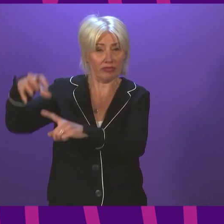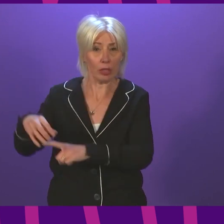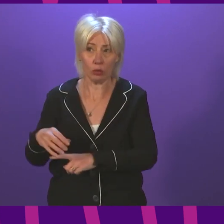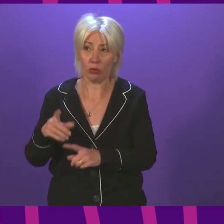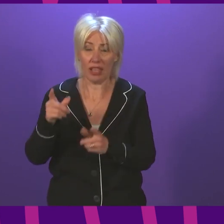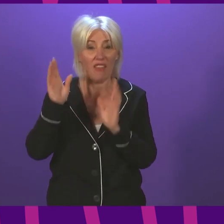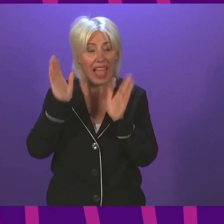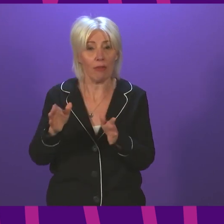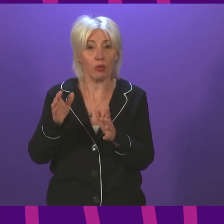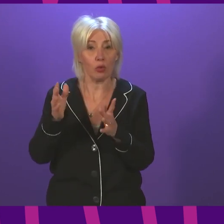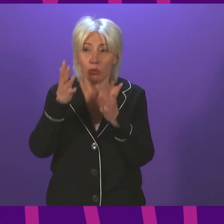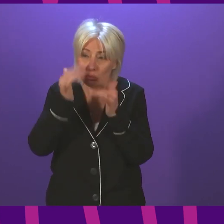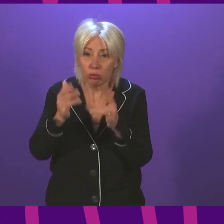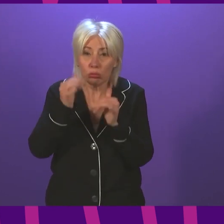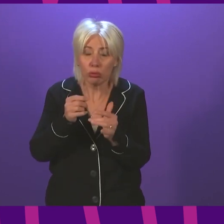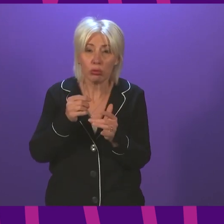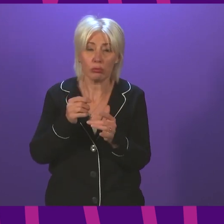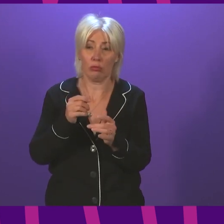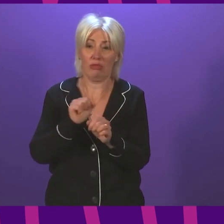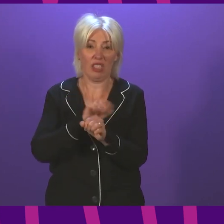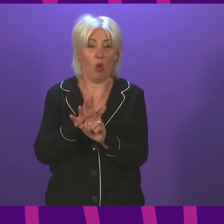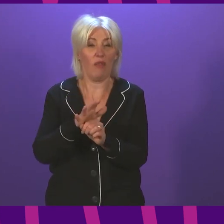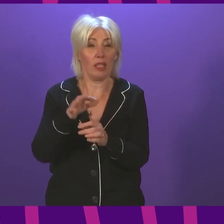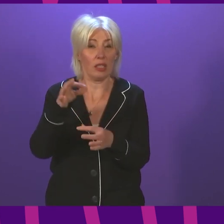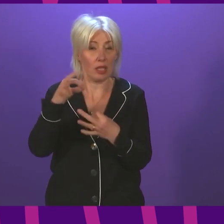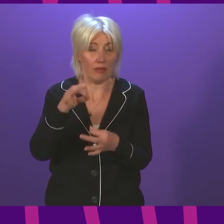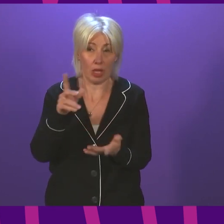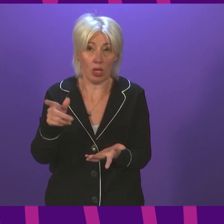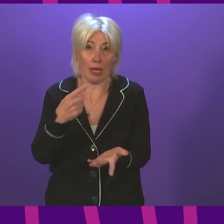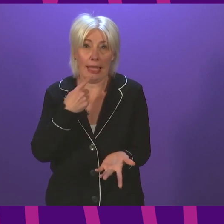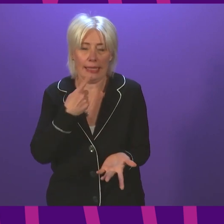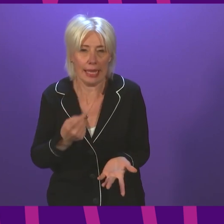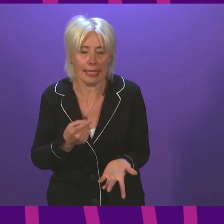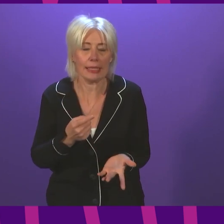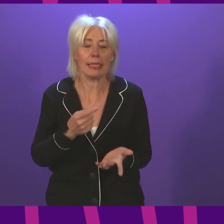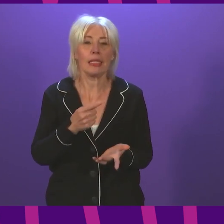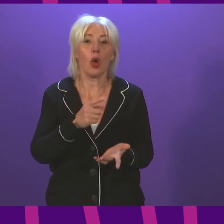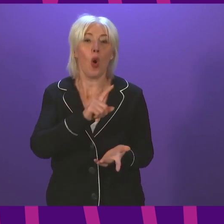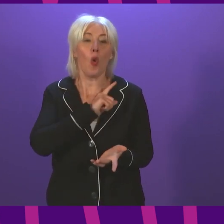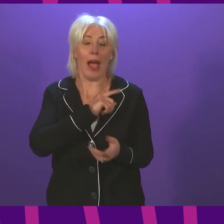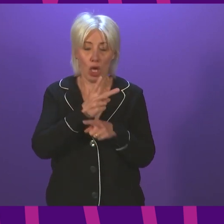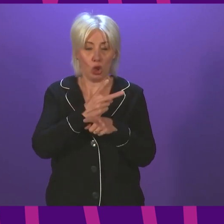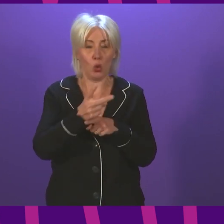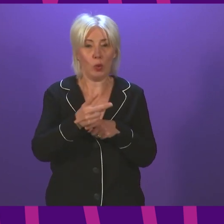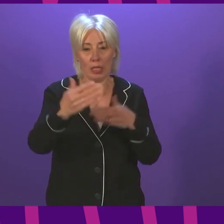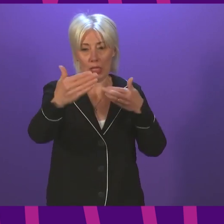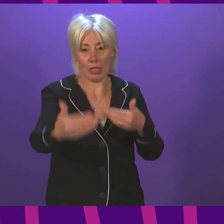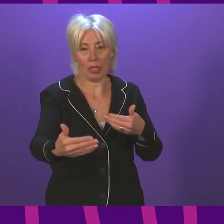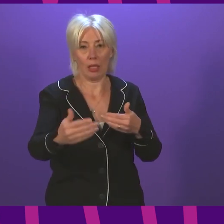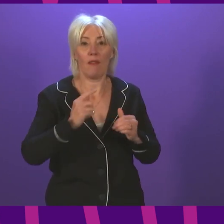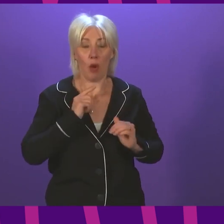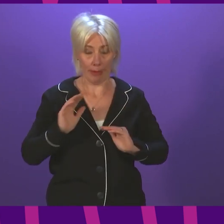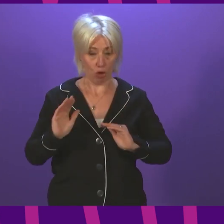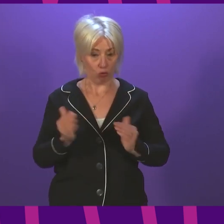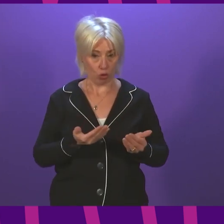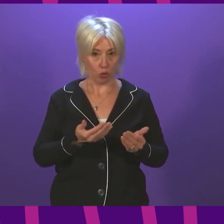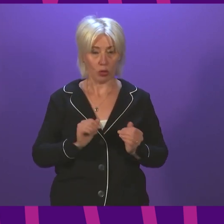do COVID certification. As I said last week, as I said again today, the reason we have left the two-week gap between the introduction of